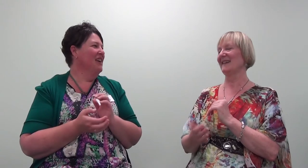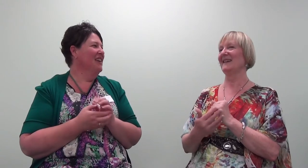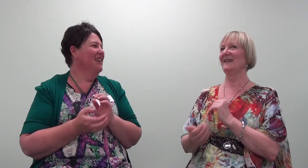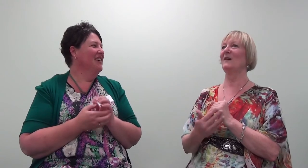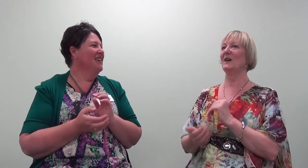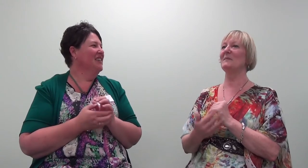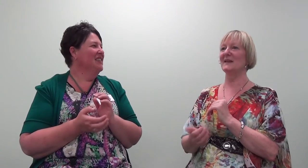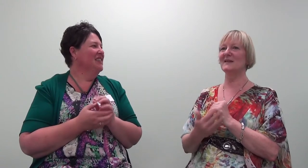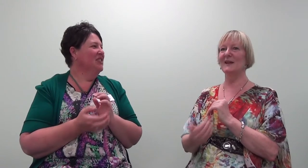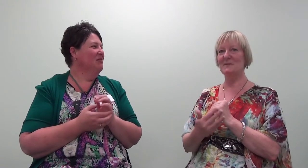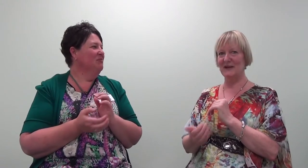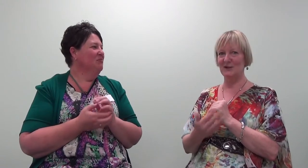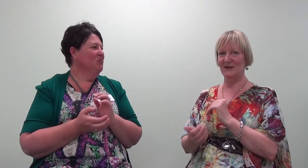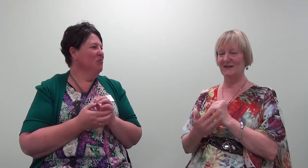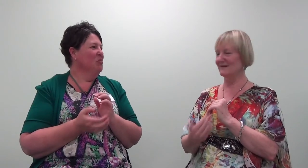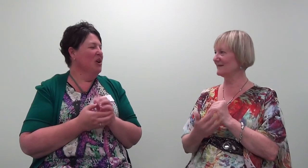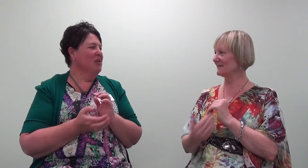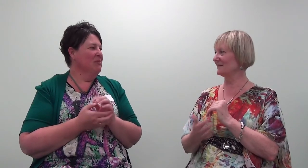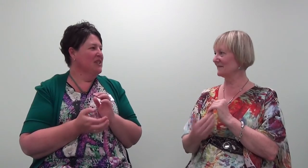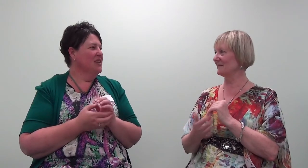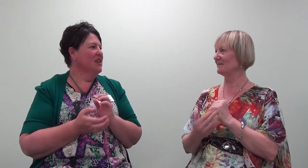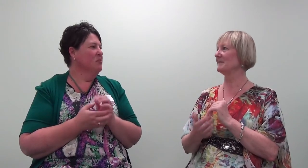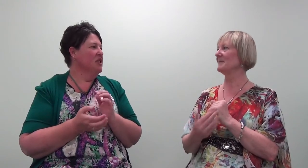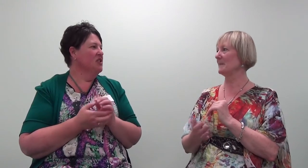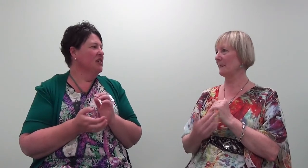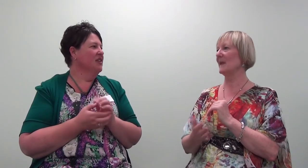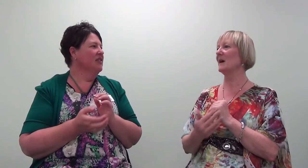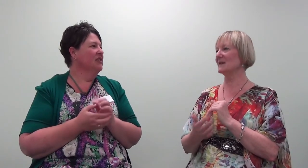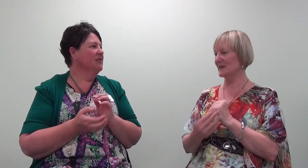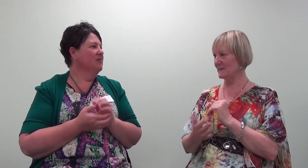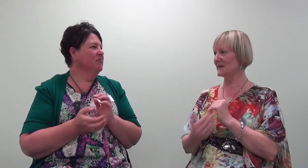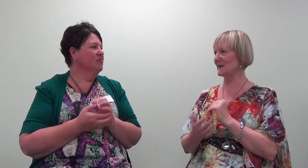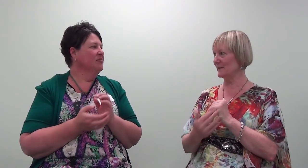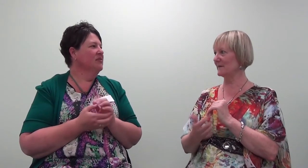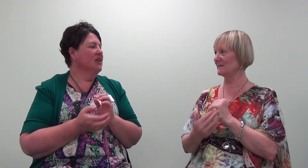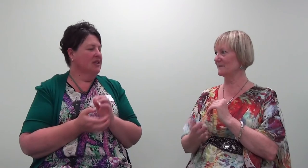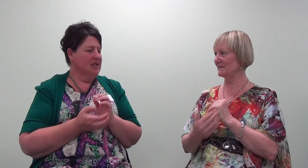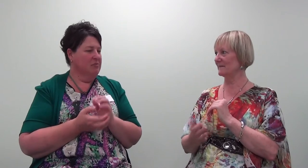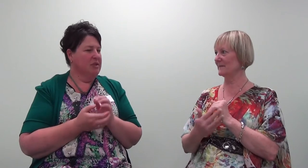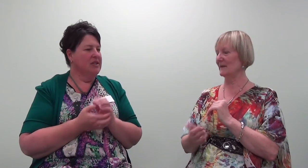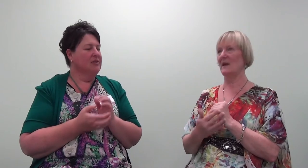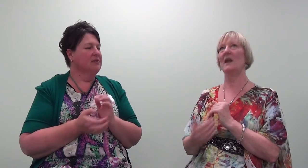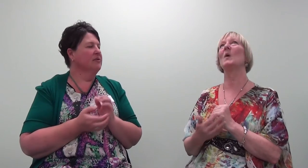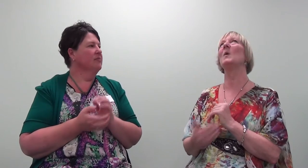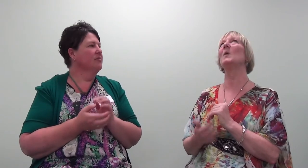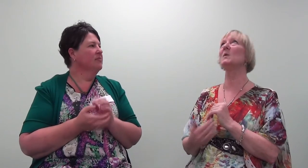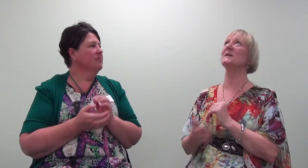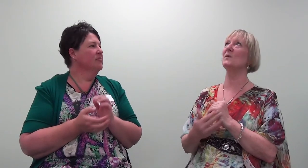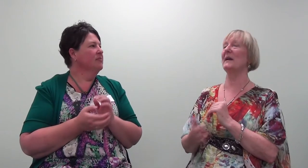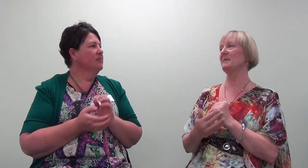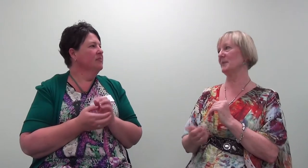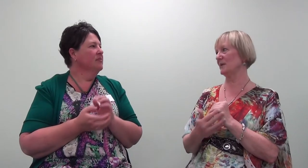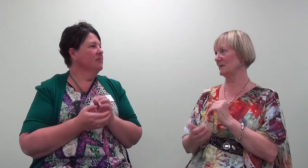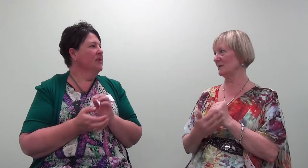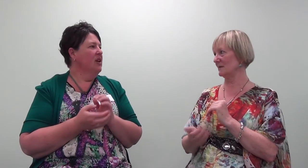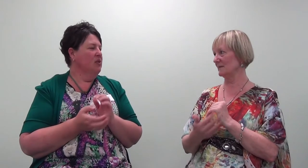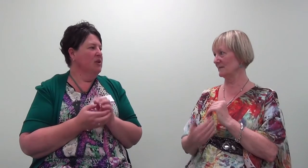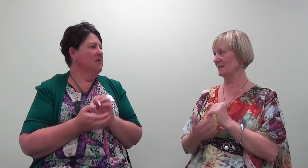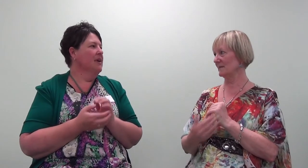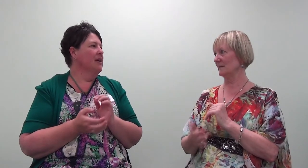While I'm guessing and imagining. While I'm guessing and imagining. I accept myself. I accept myself. And all this weight and burden. And all this weight